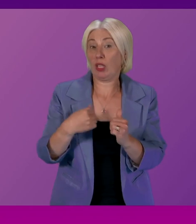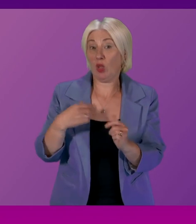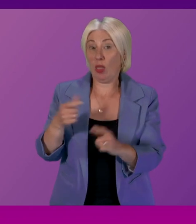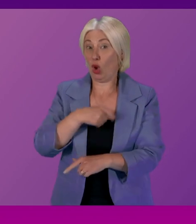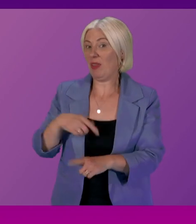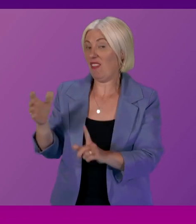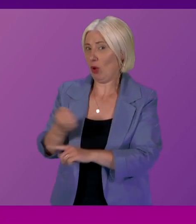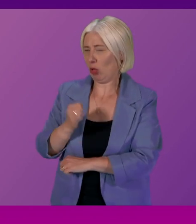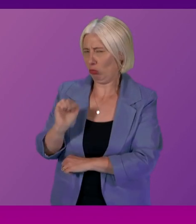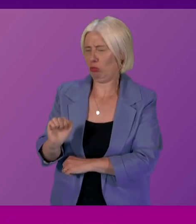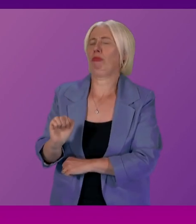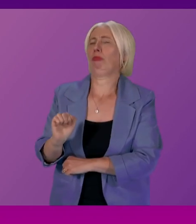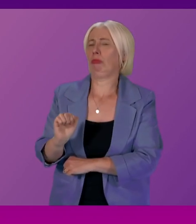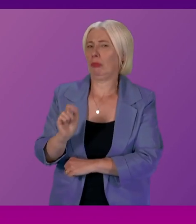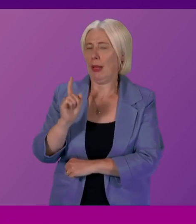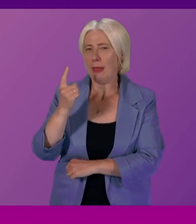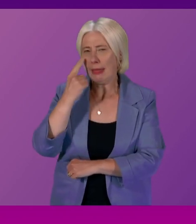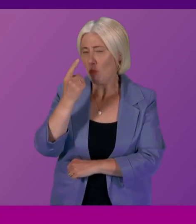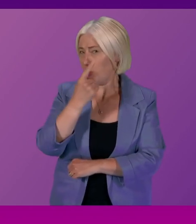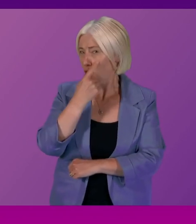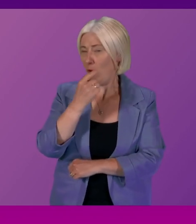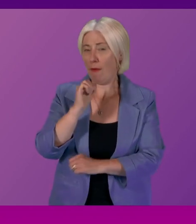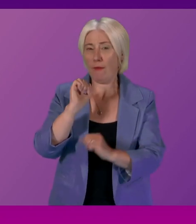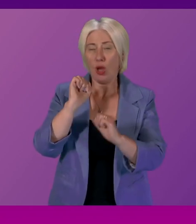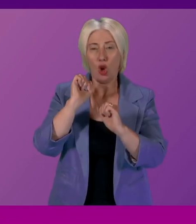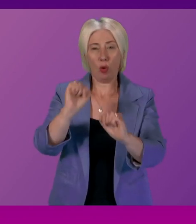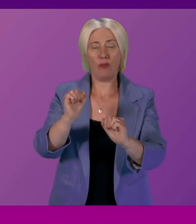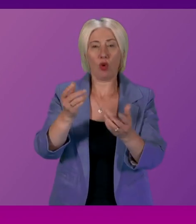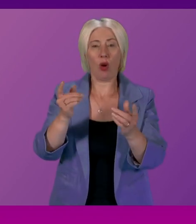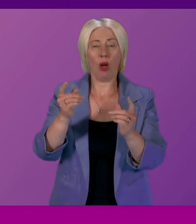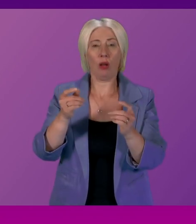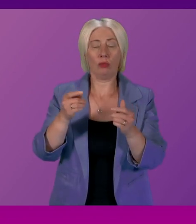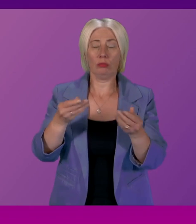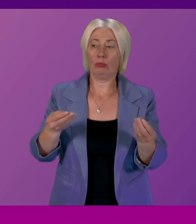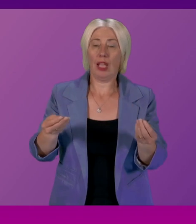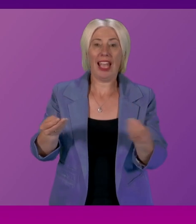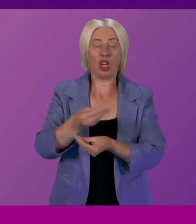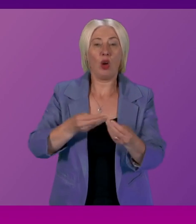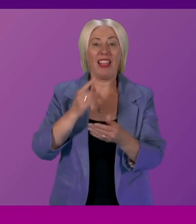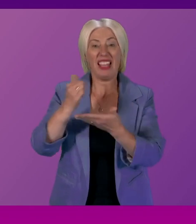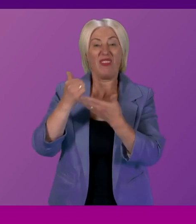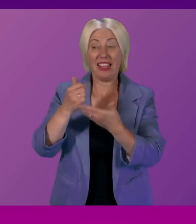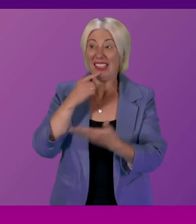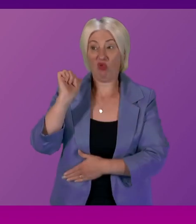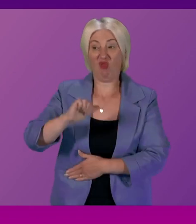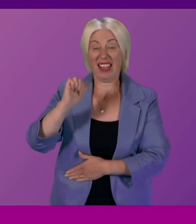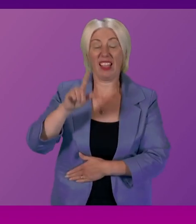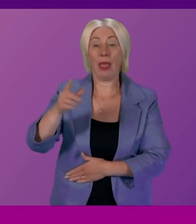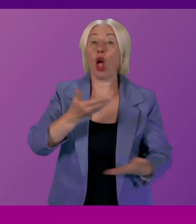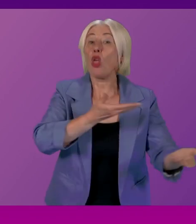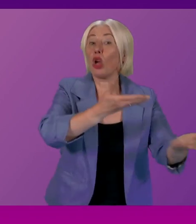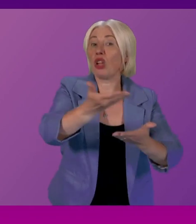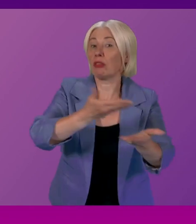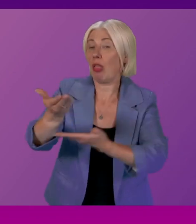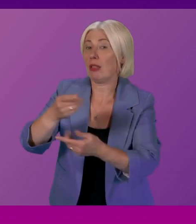doesn't that prove one of your council of economic advisers right when she says that the consulting